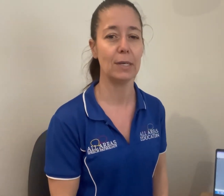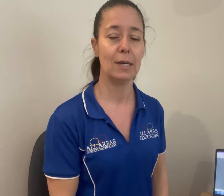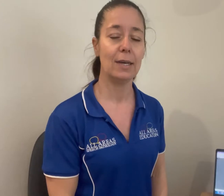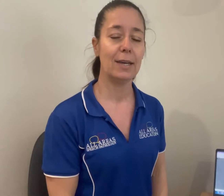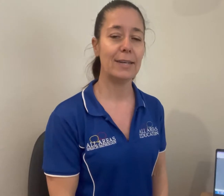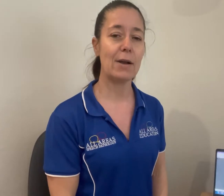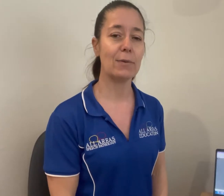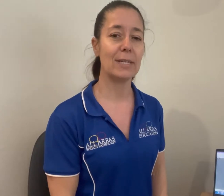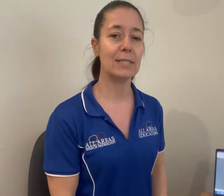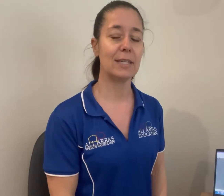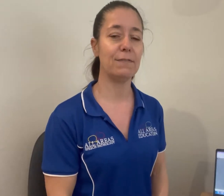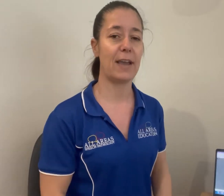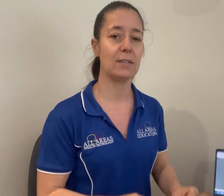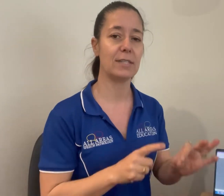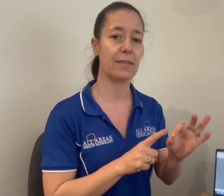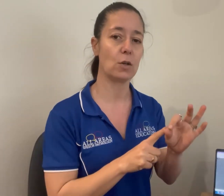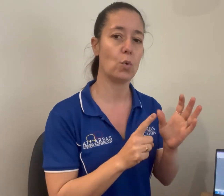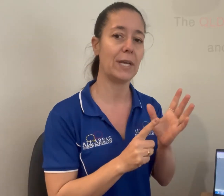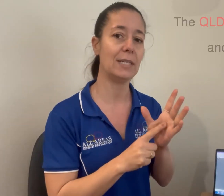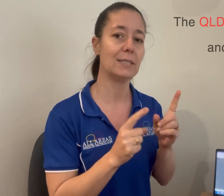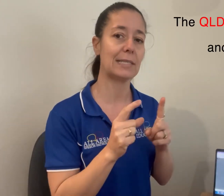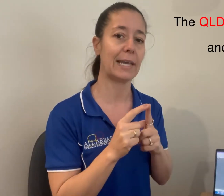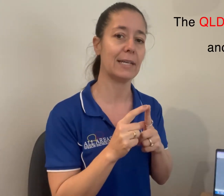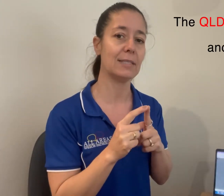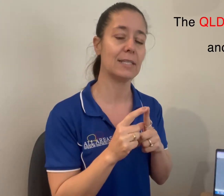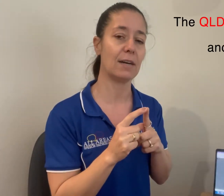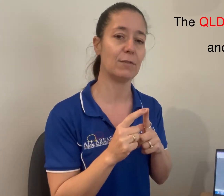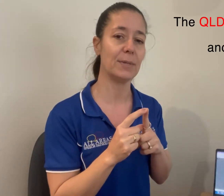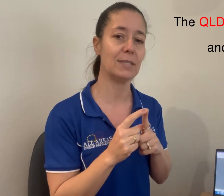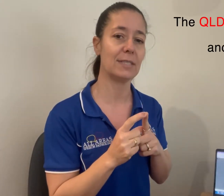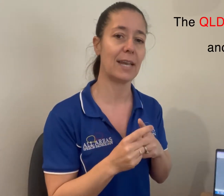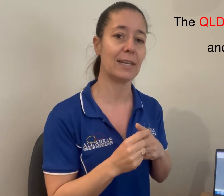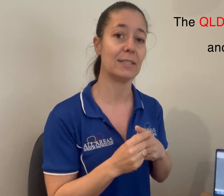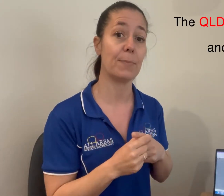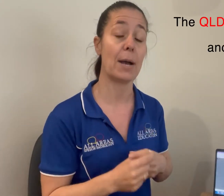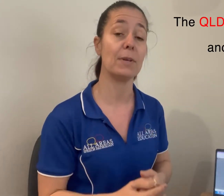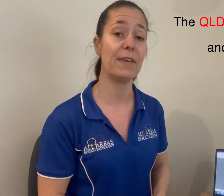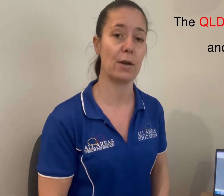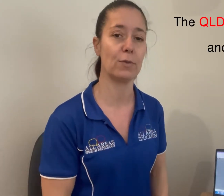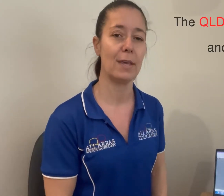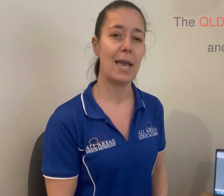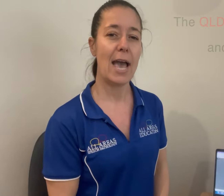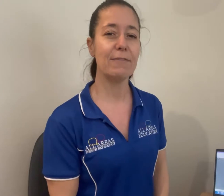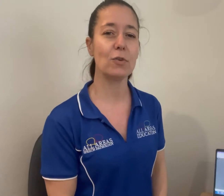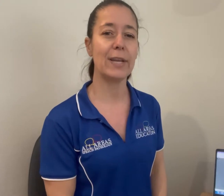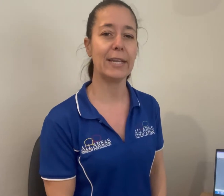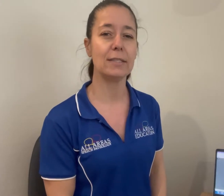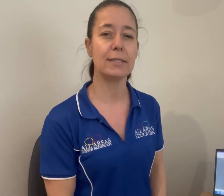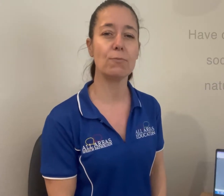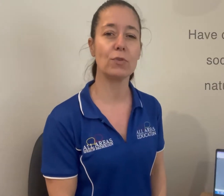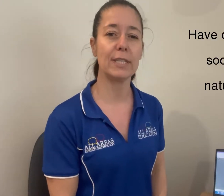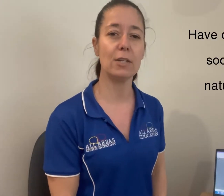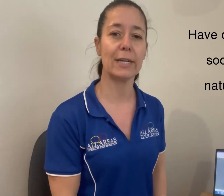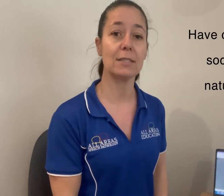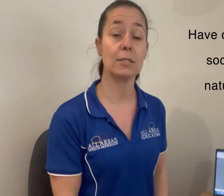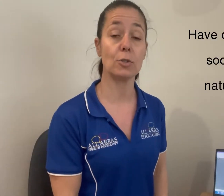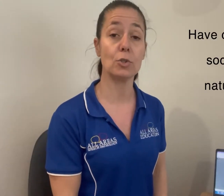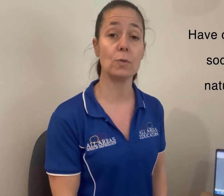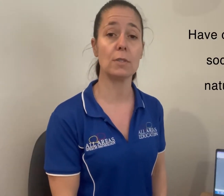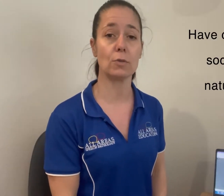Now I recently found that the Queensland Government and Department of Health have created some really great social stories